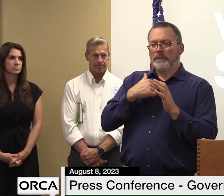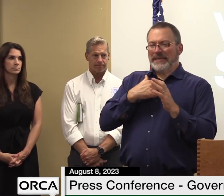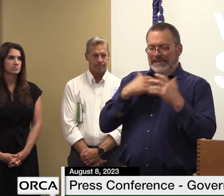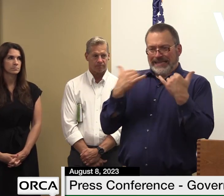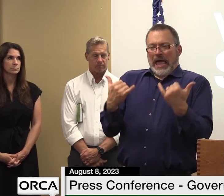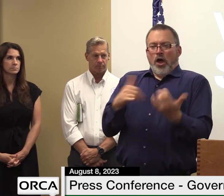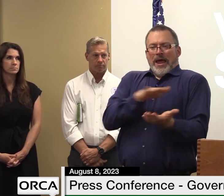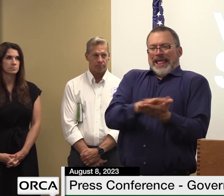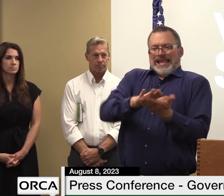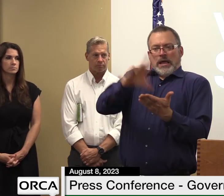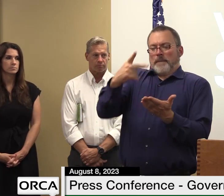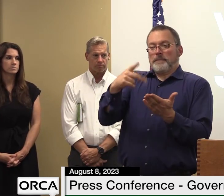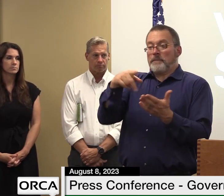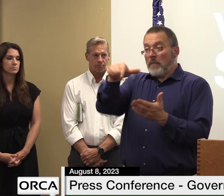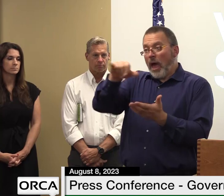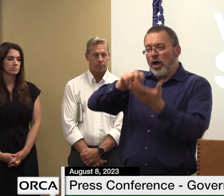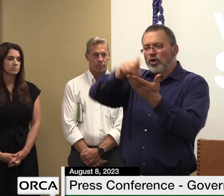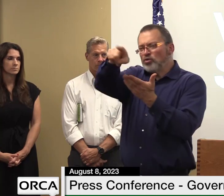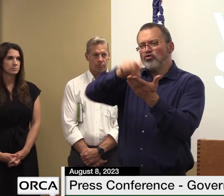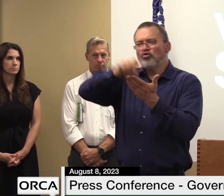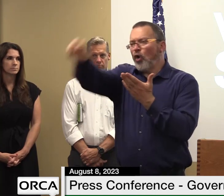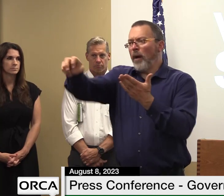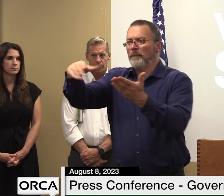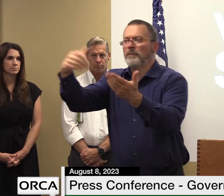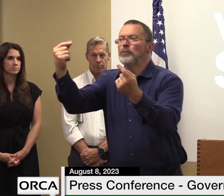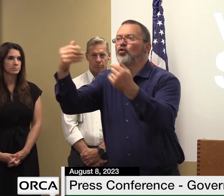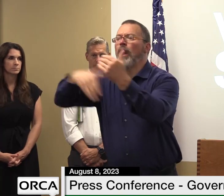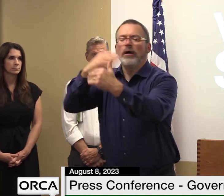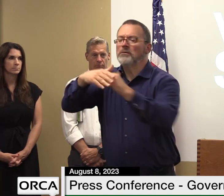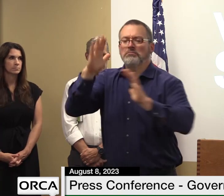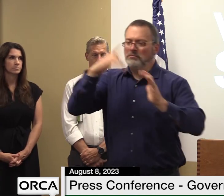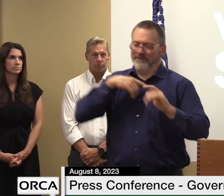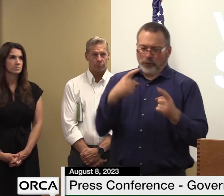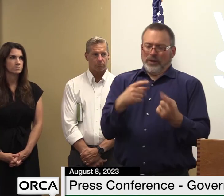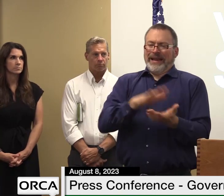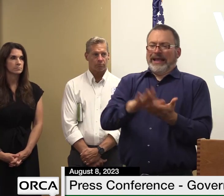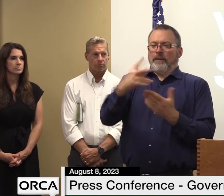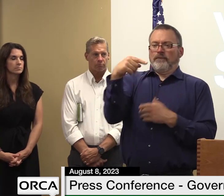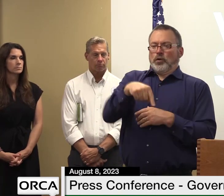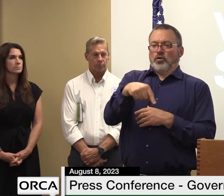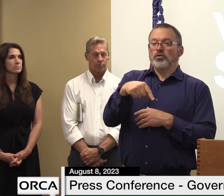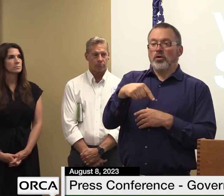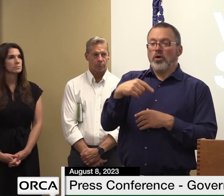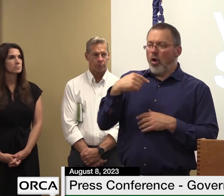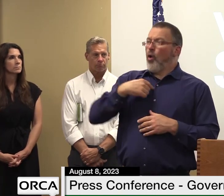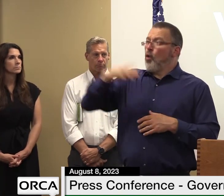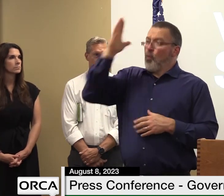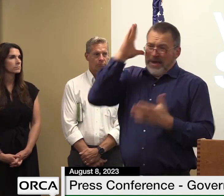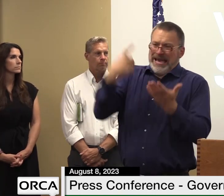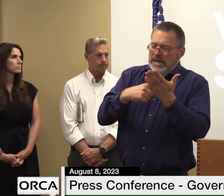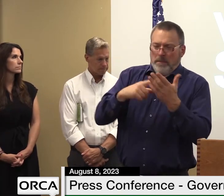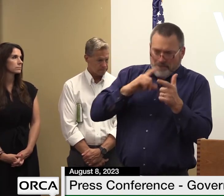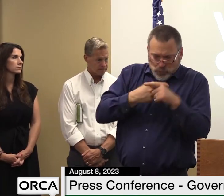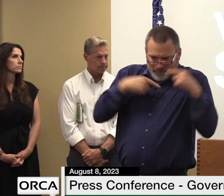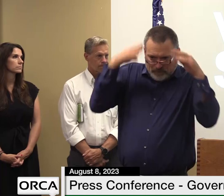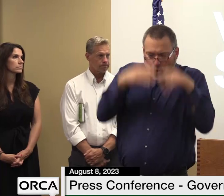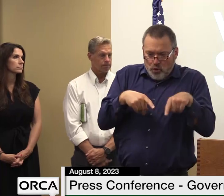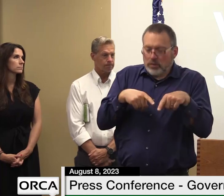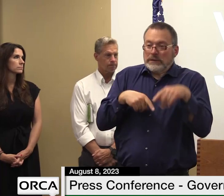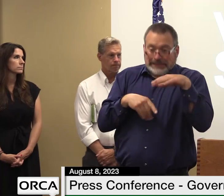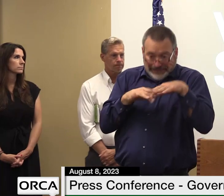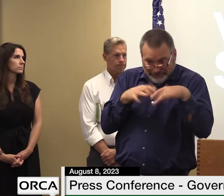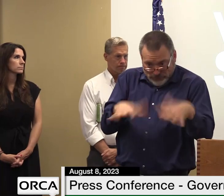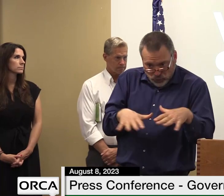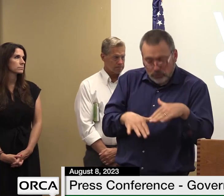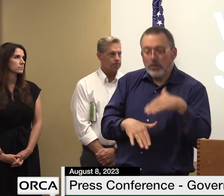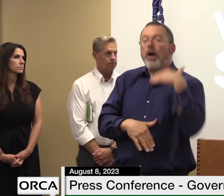and we'll have those conversations uh further but uh but there is some opportunity um i don't know if we're ready to talk